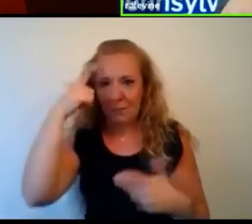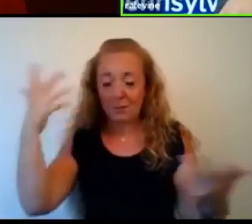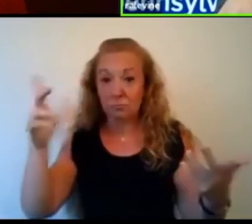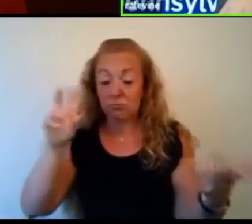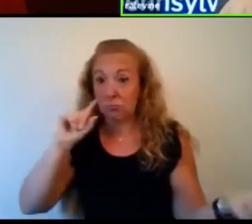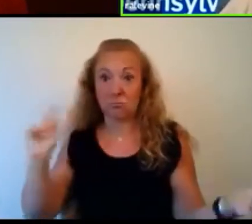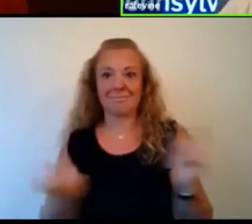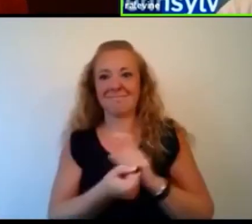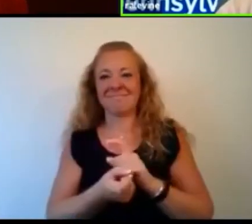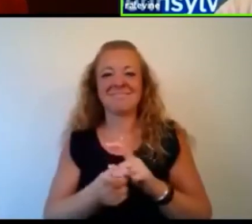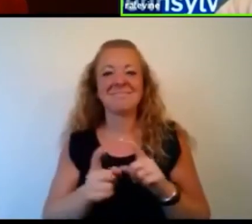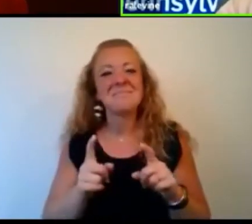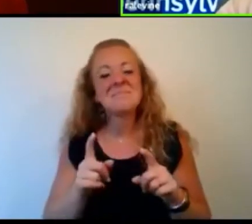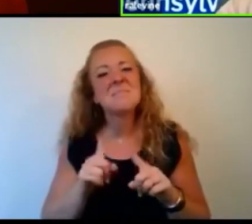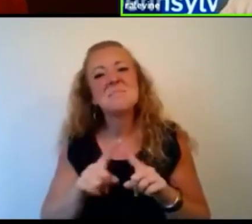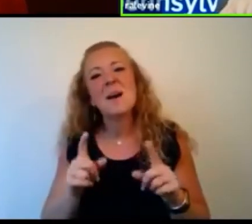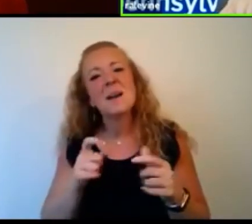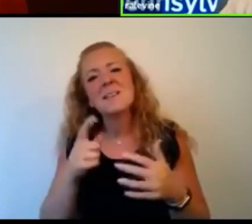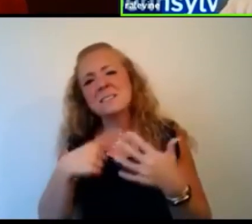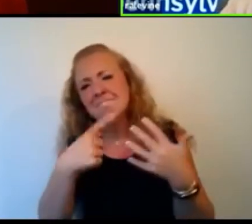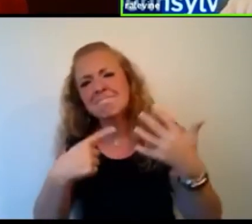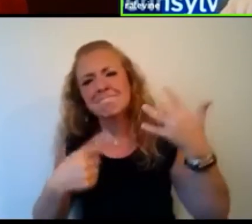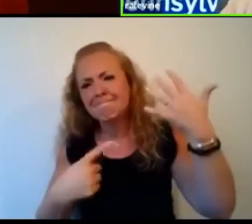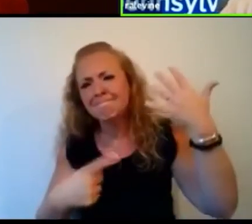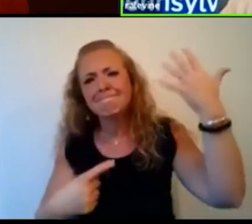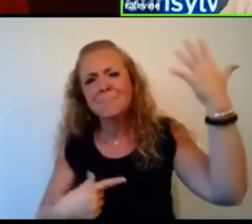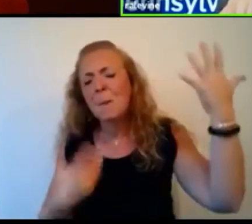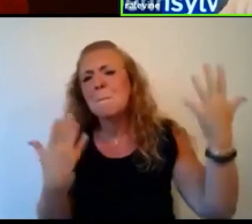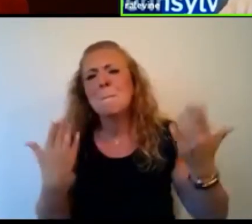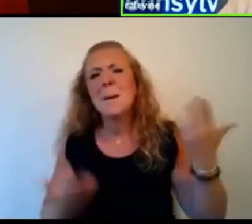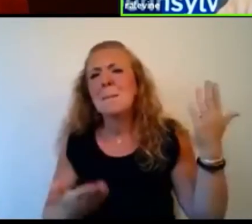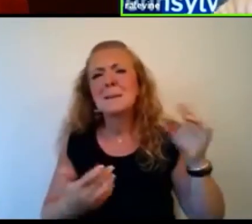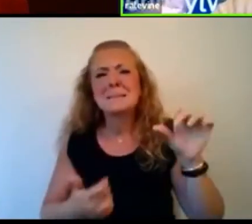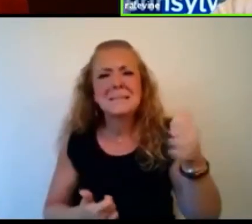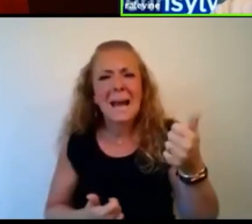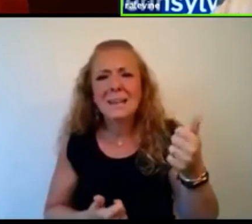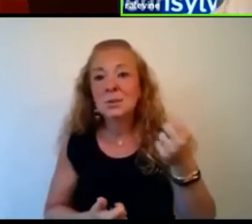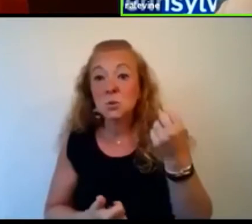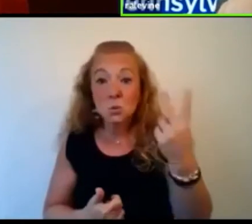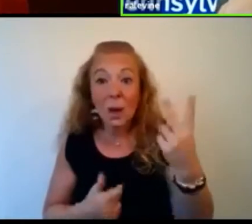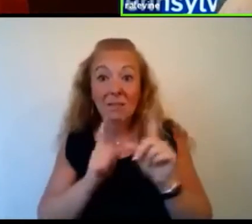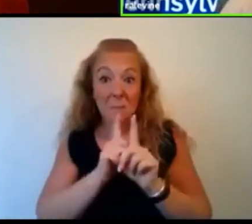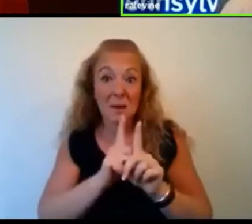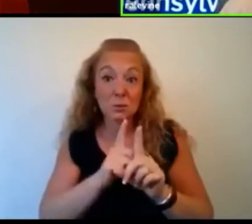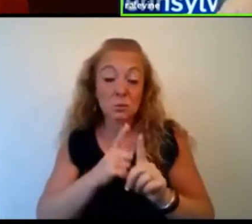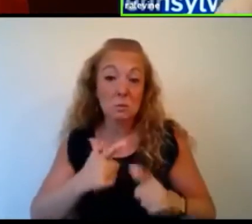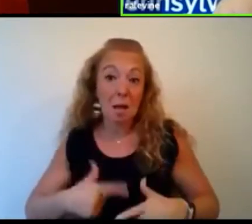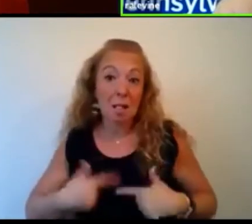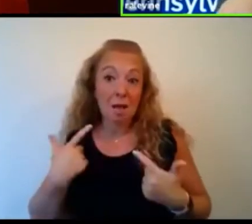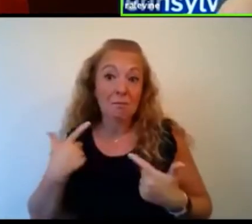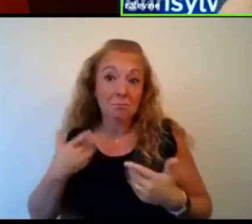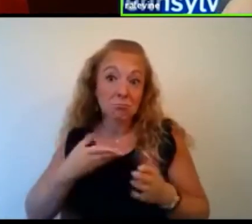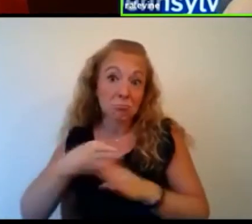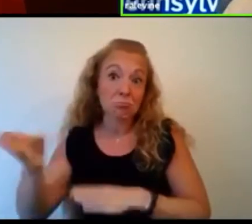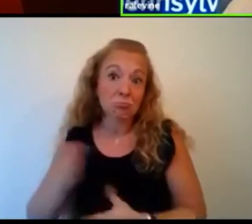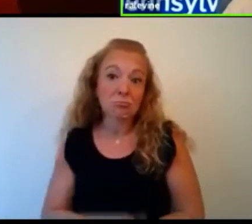So, um, you know, many, I, you know, there might be a, you know, a 10 or 12 mentors all through my career.